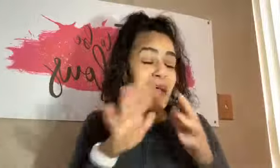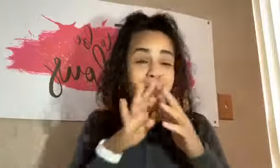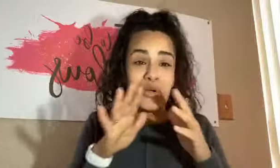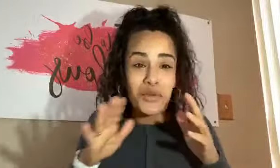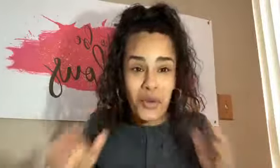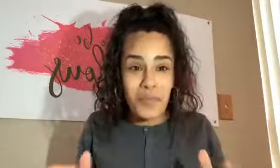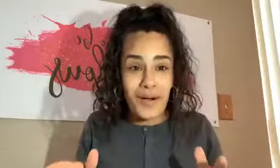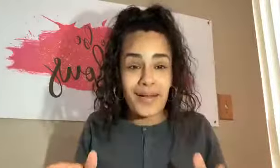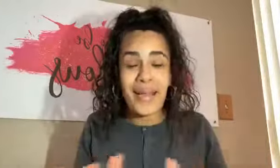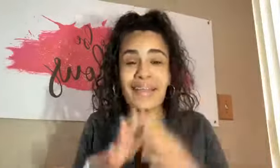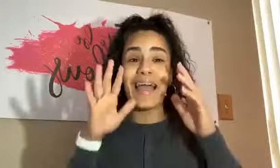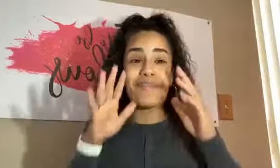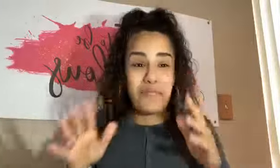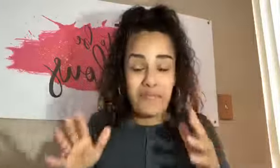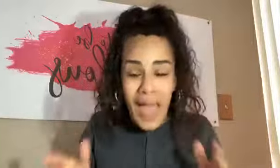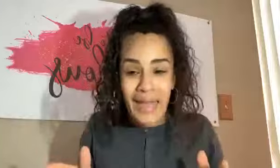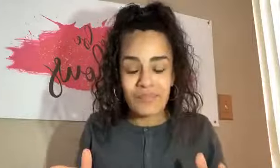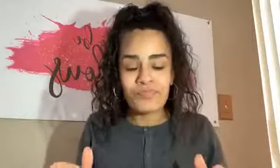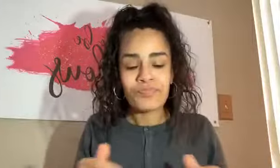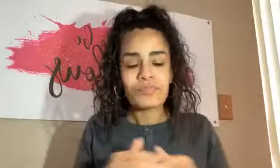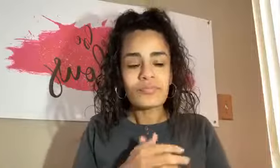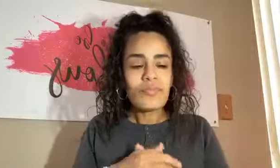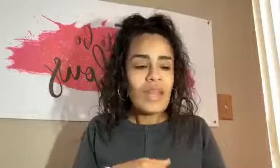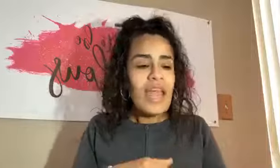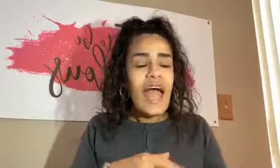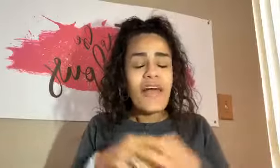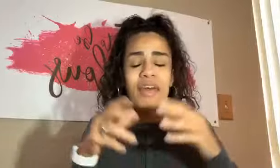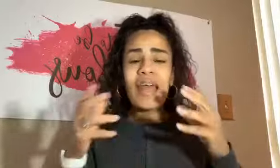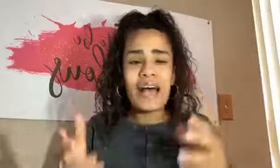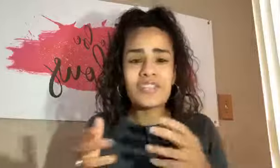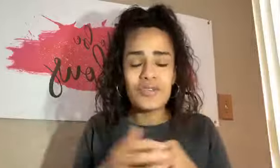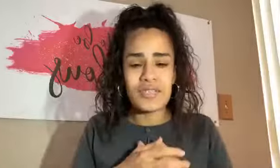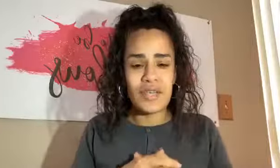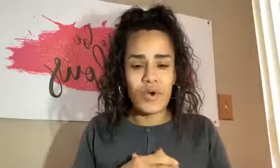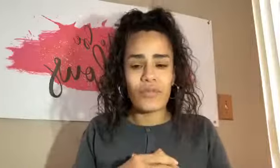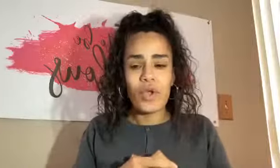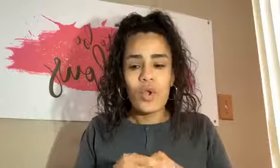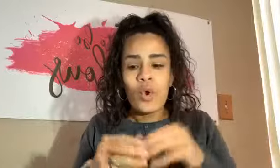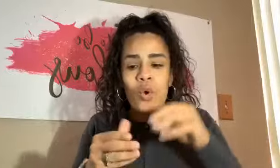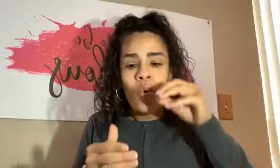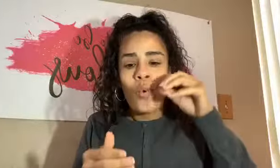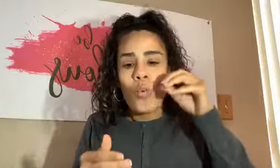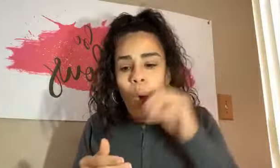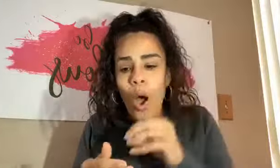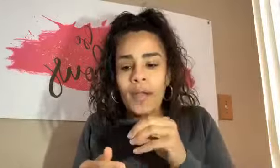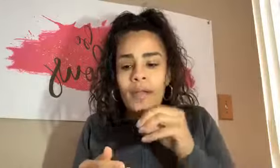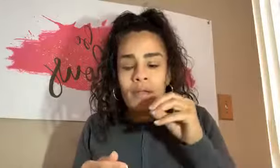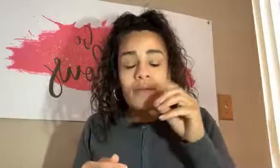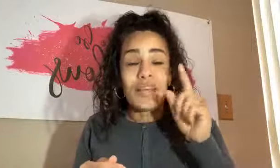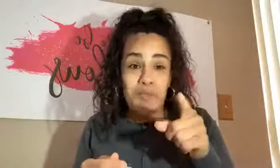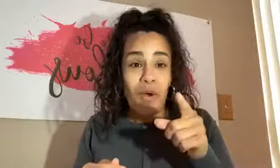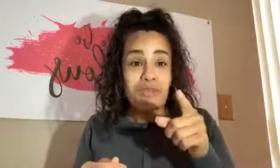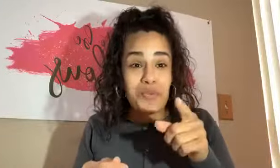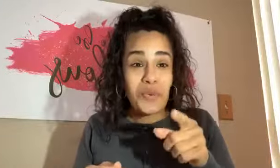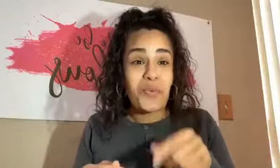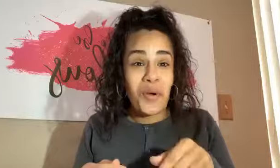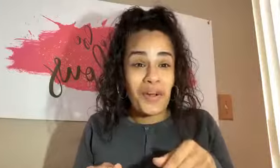they have a notebook and they have a pen. And then ask yourself, what? That's part of doing the work.